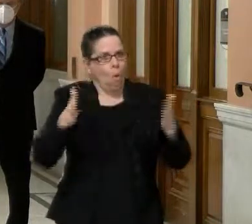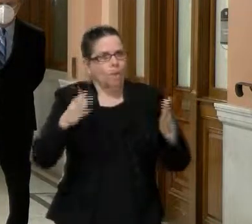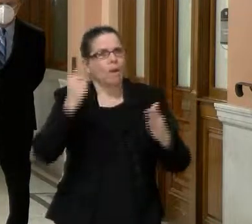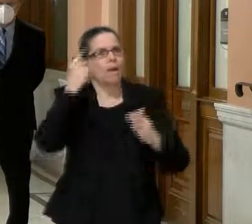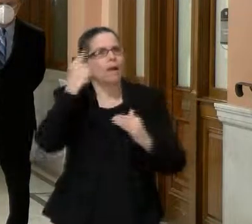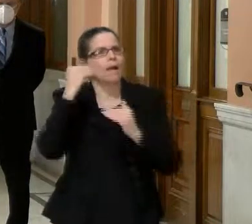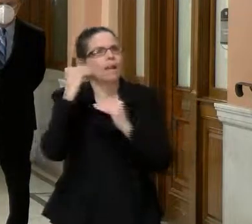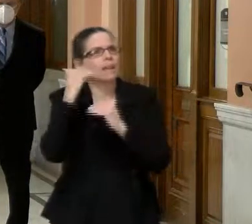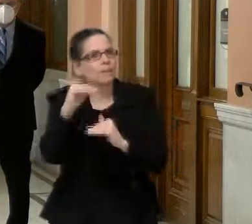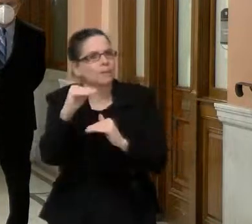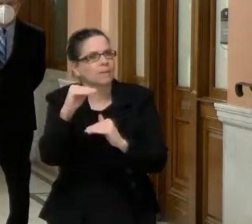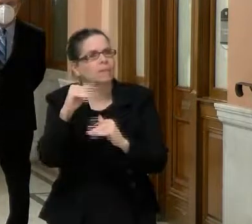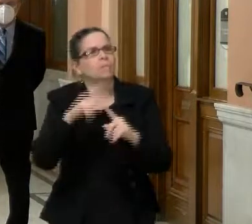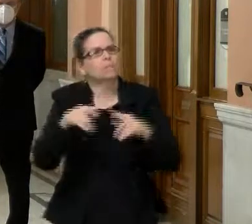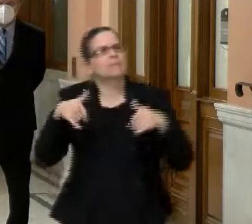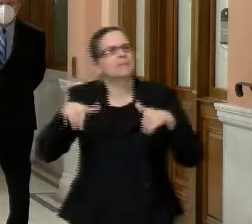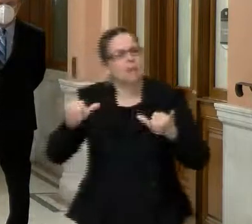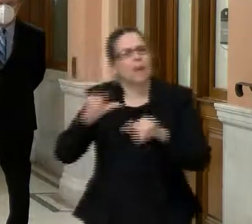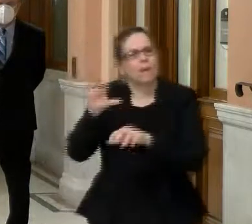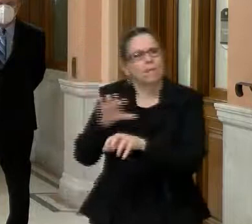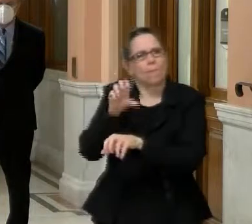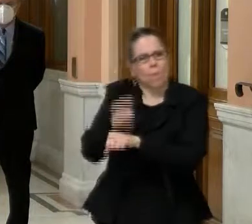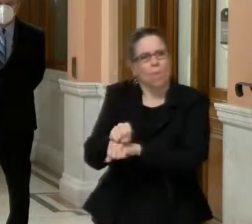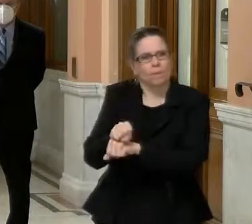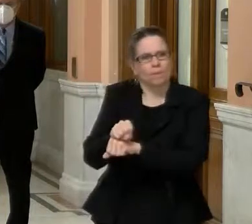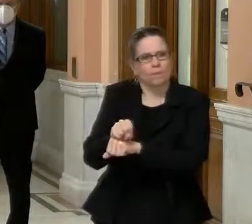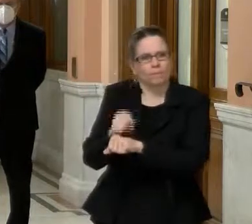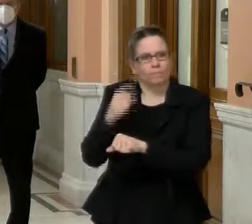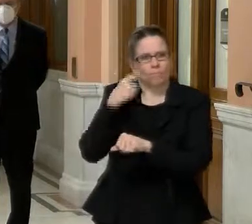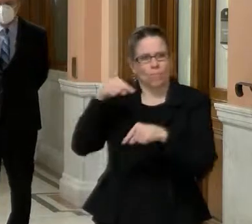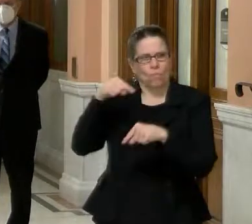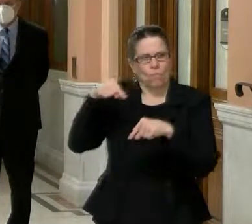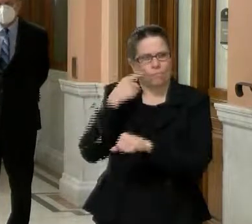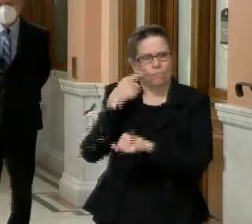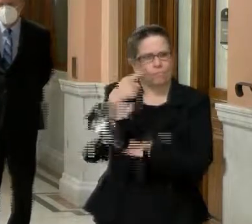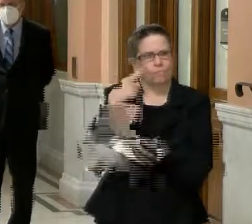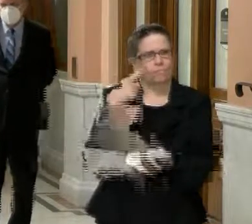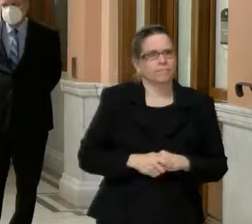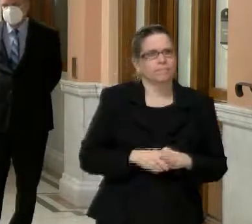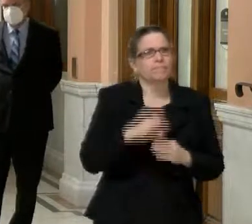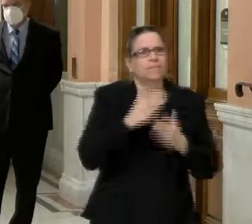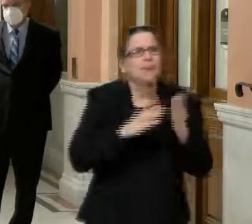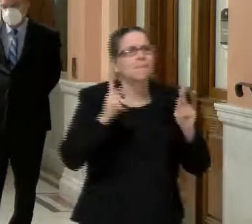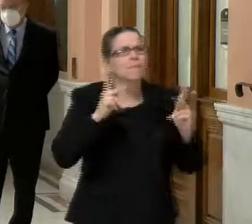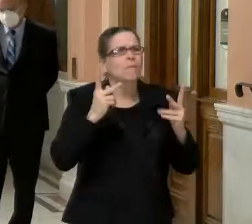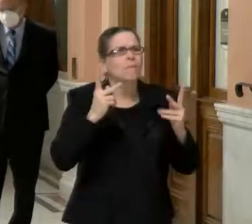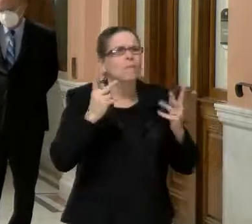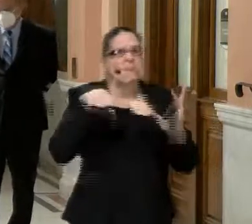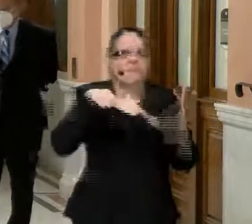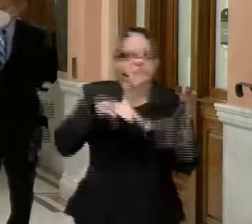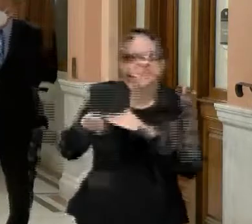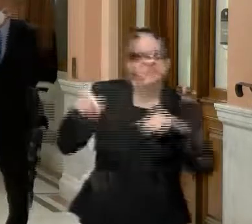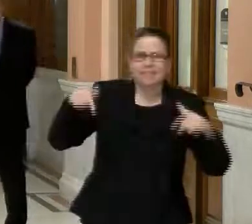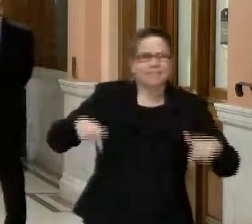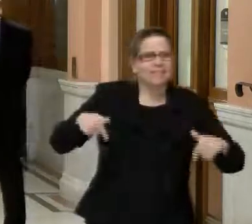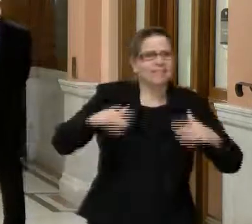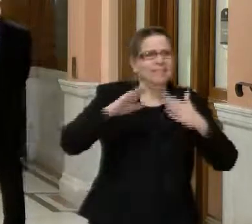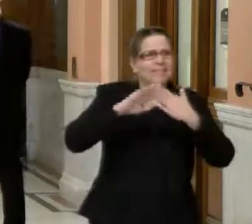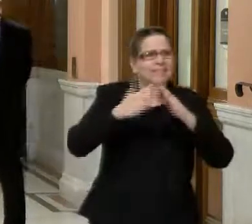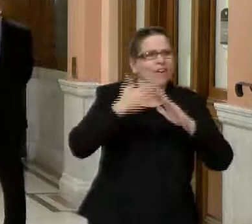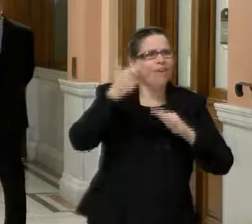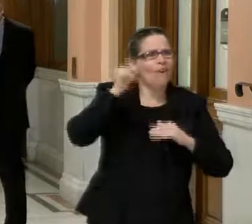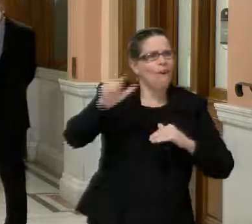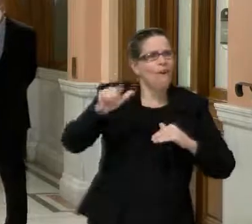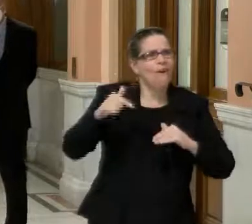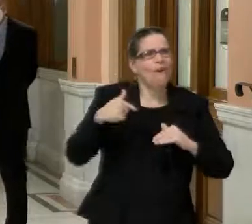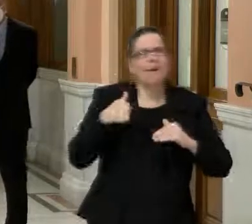appointment. Um, but folks who have been looking to come in and do business with the city, uh, whatever it may be,